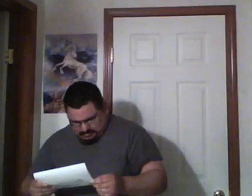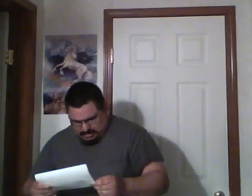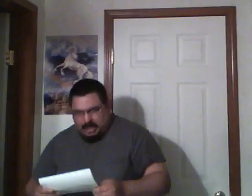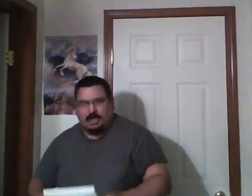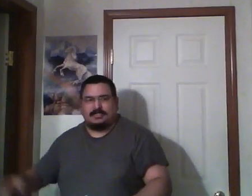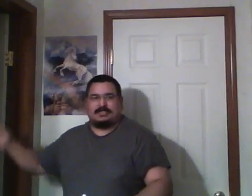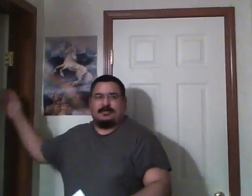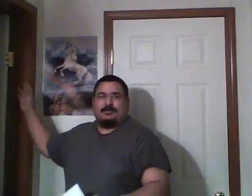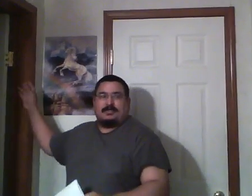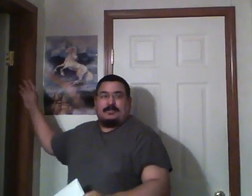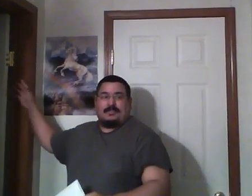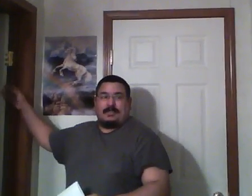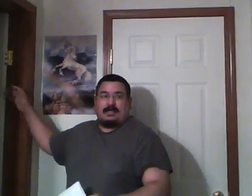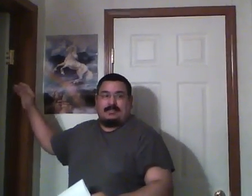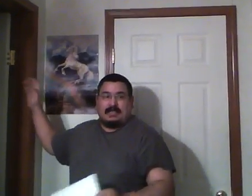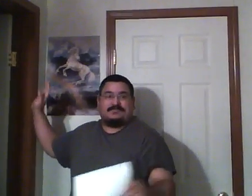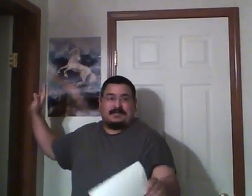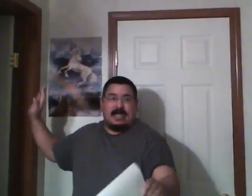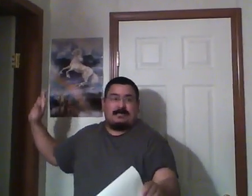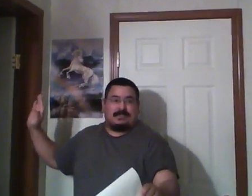So, also, that's for the comics.